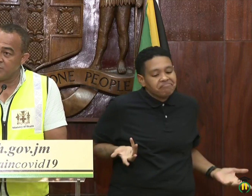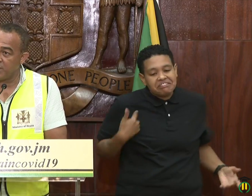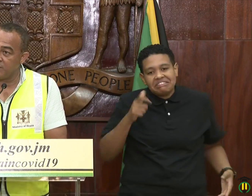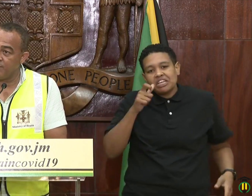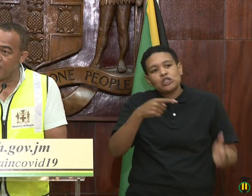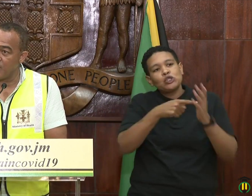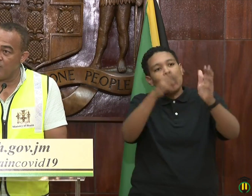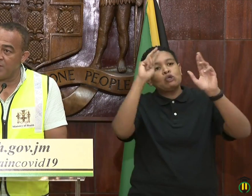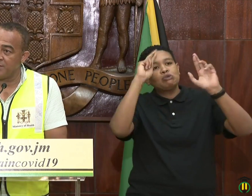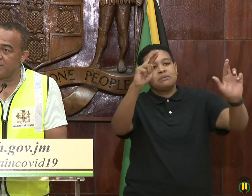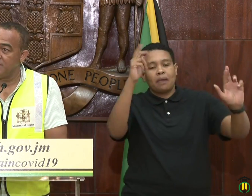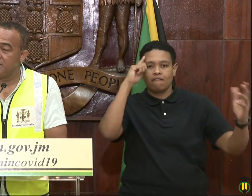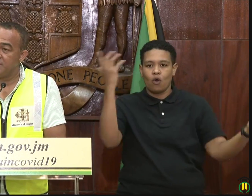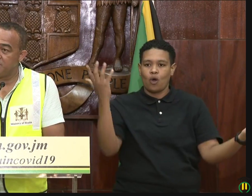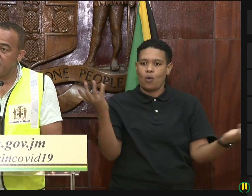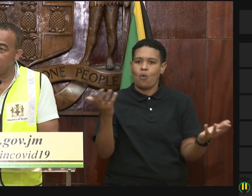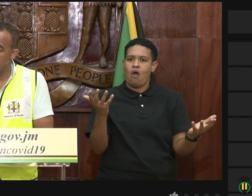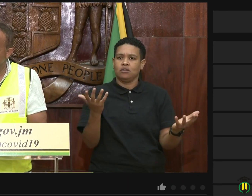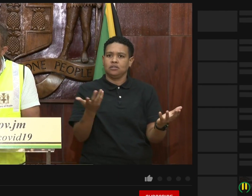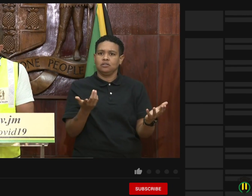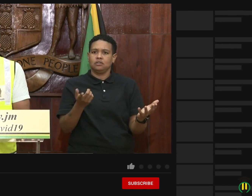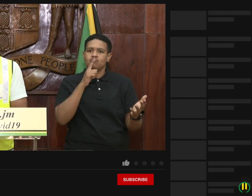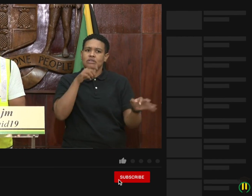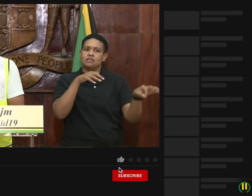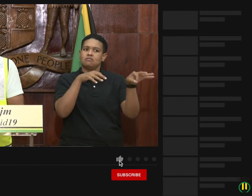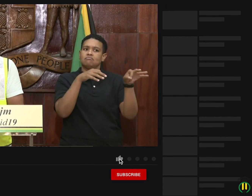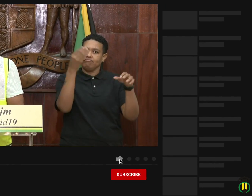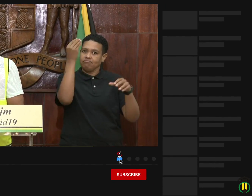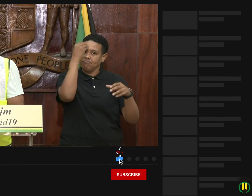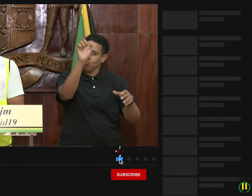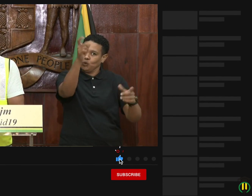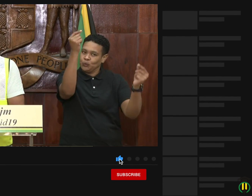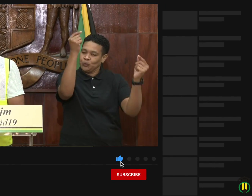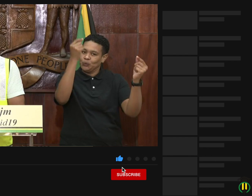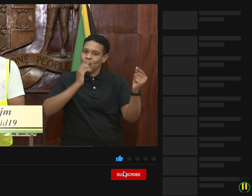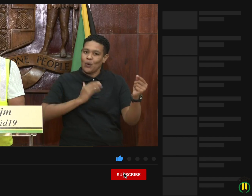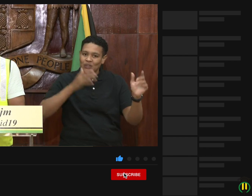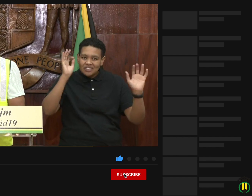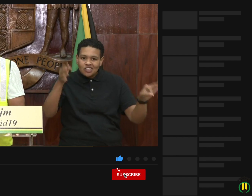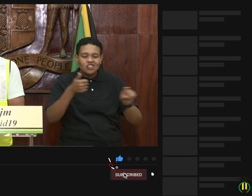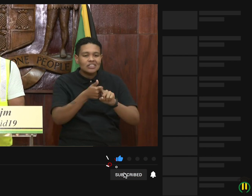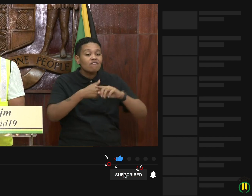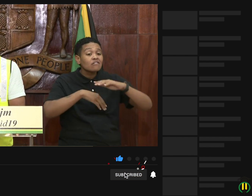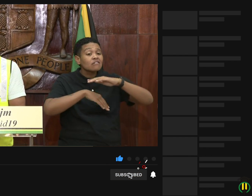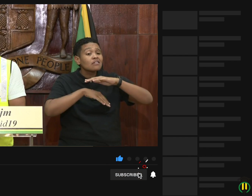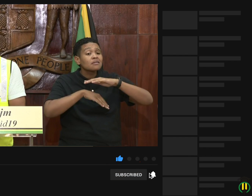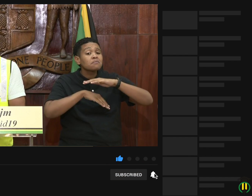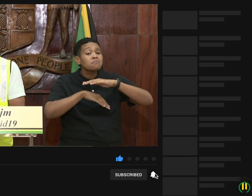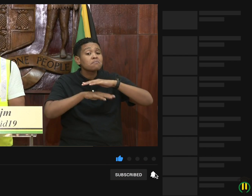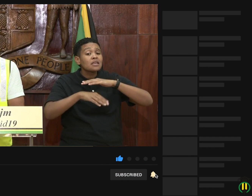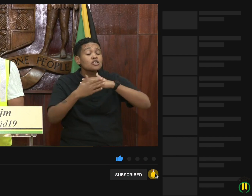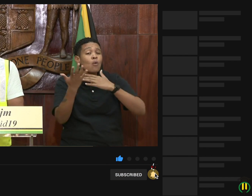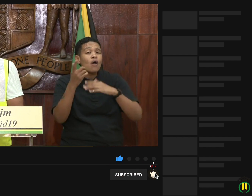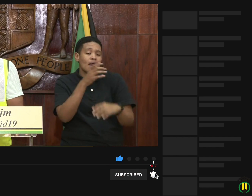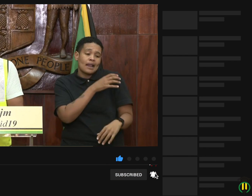not show respect for what is being prescribed. Um, our decisions are based significantly on the